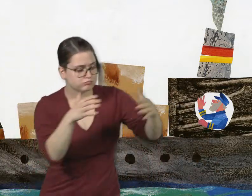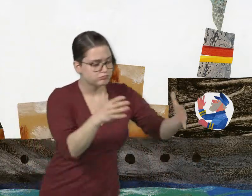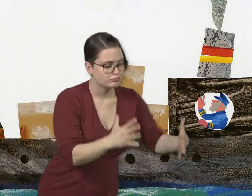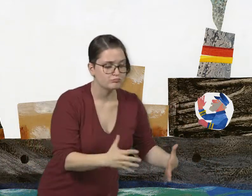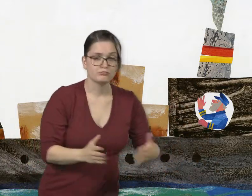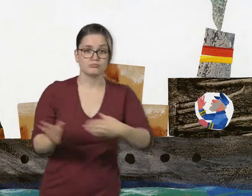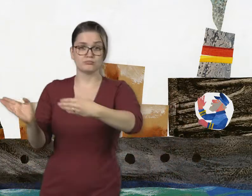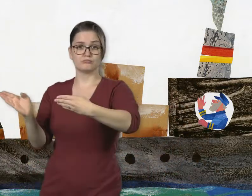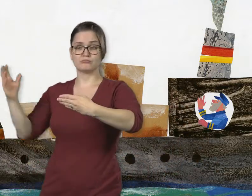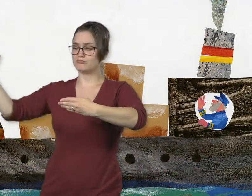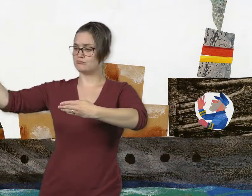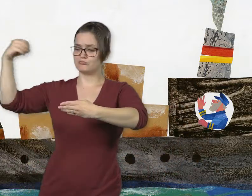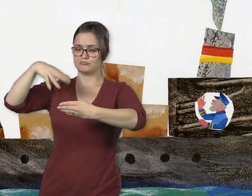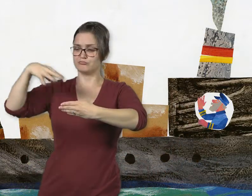loaded onto a cargo ship.